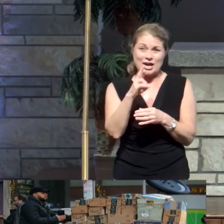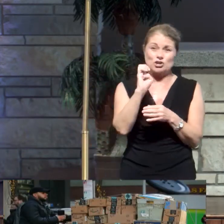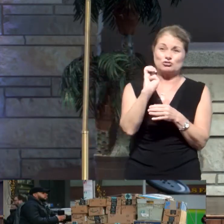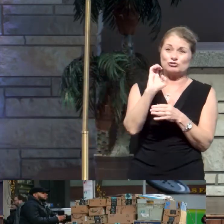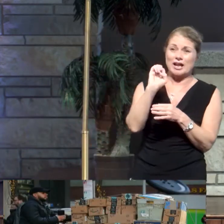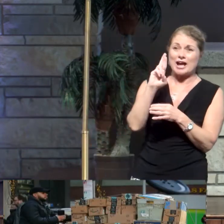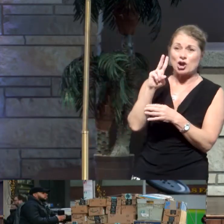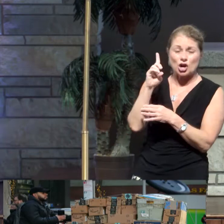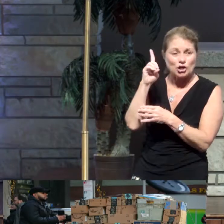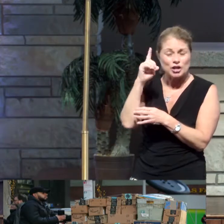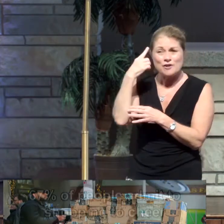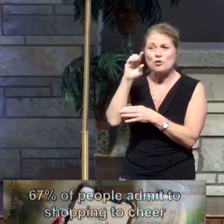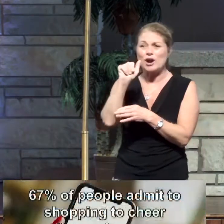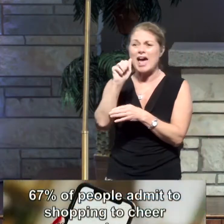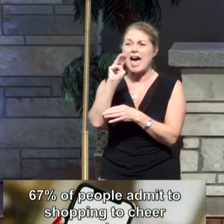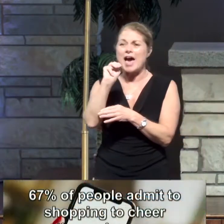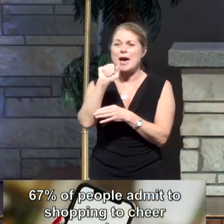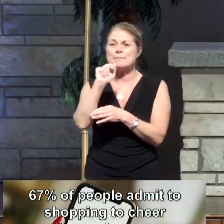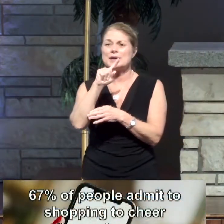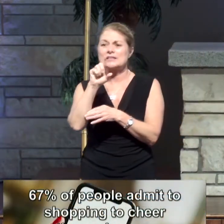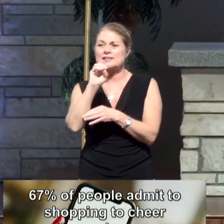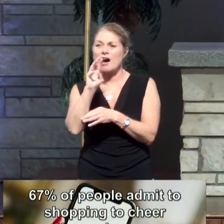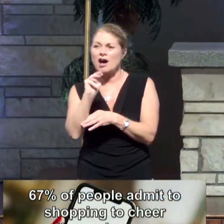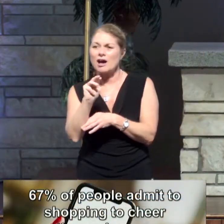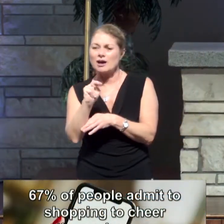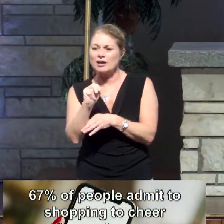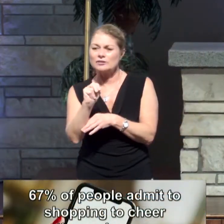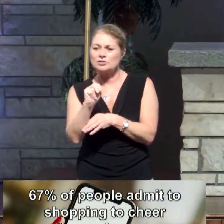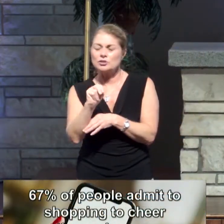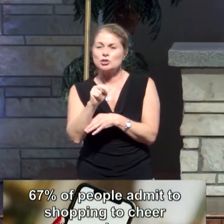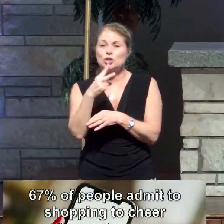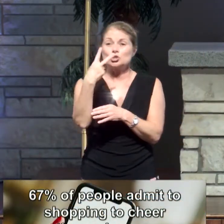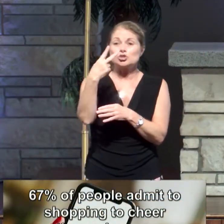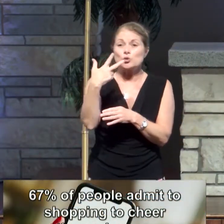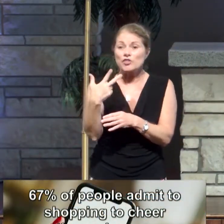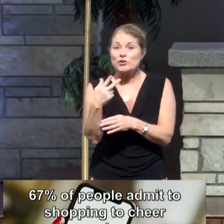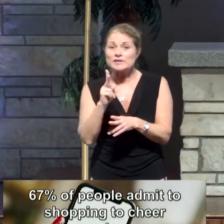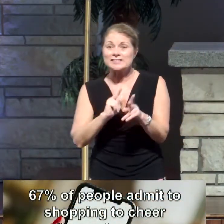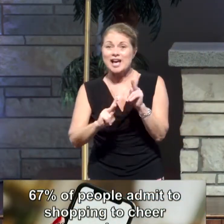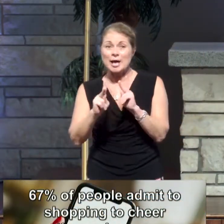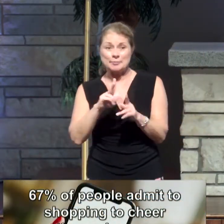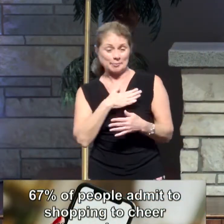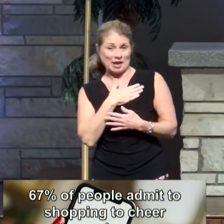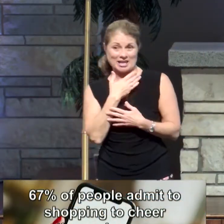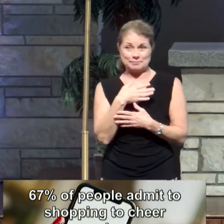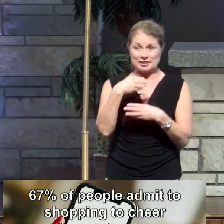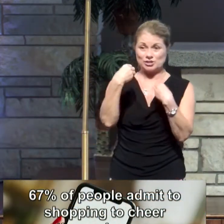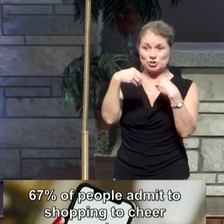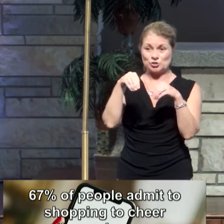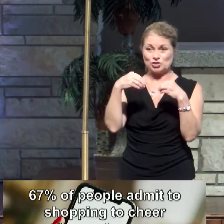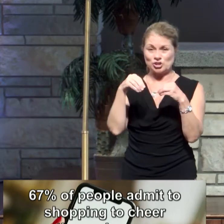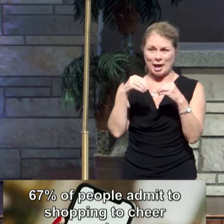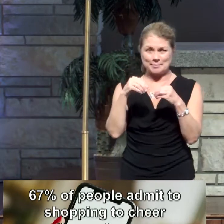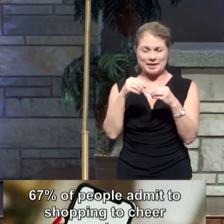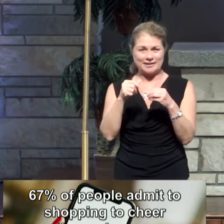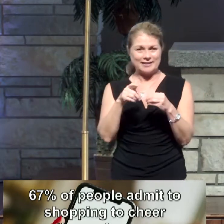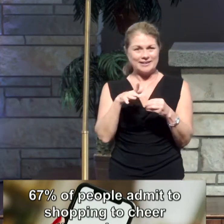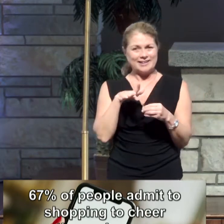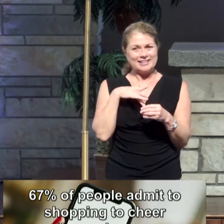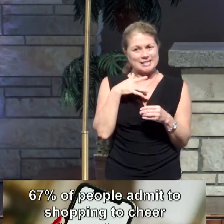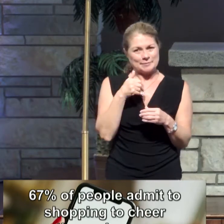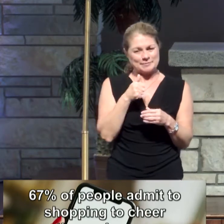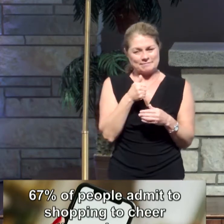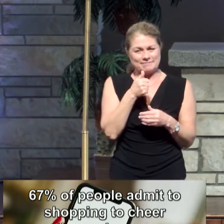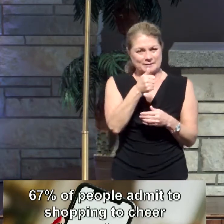Okay, two-thirds of people, two-thirds of people admit to shopping to cheer themselves up. They